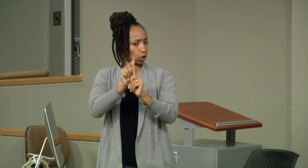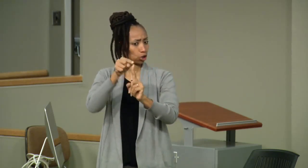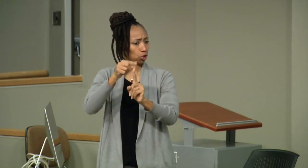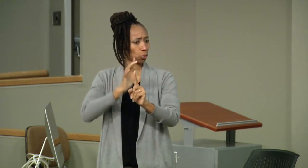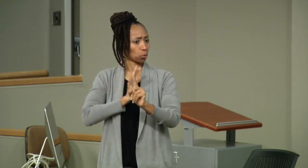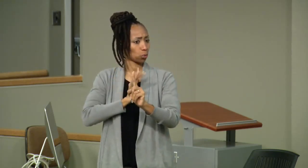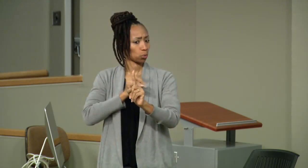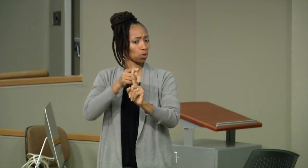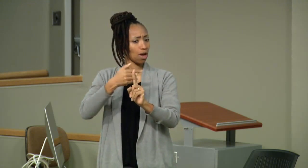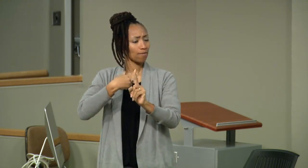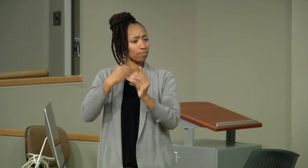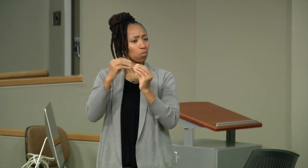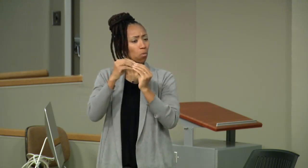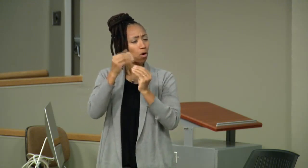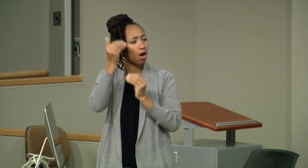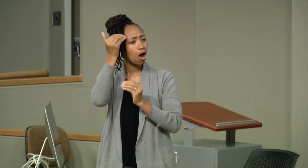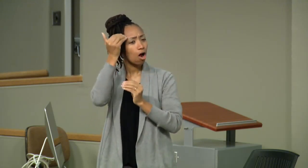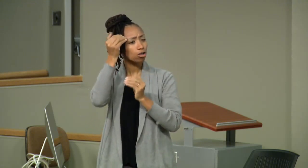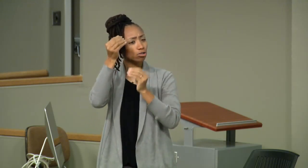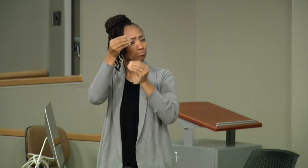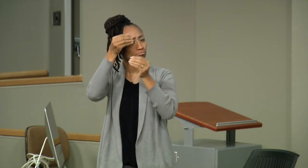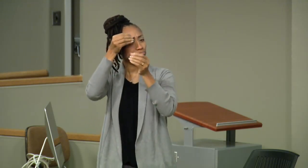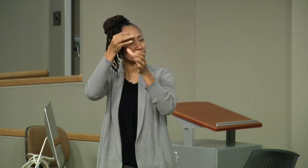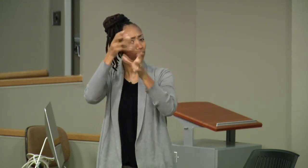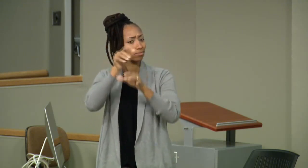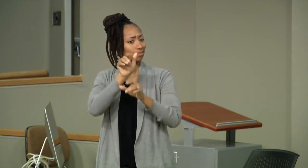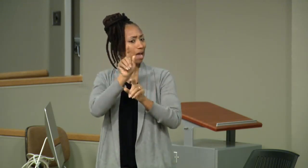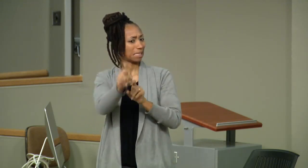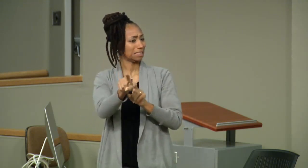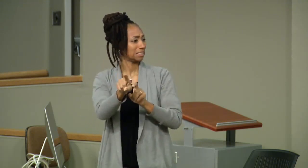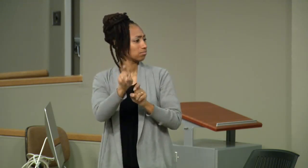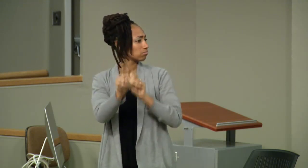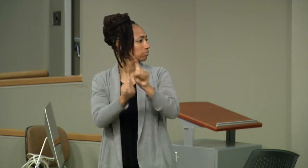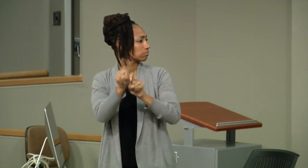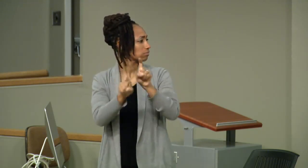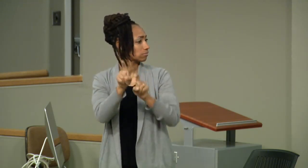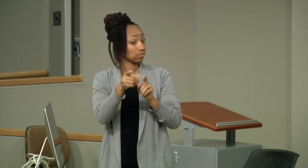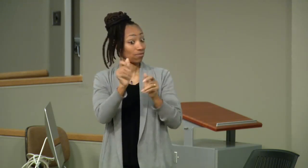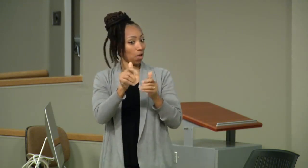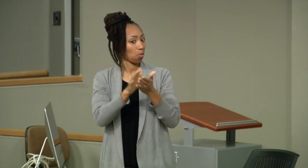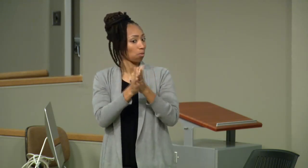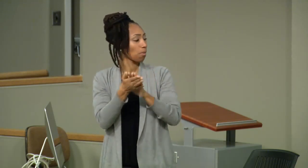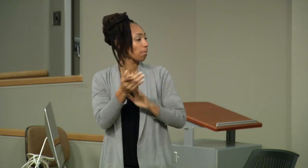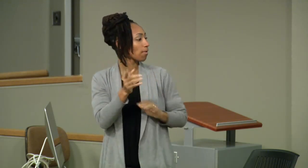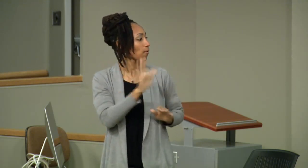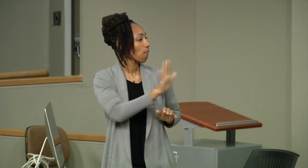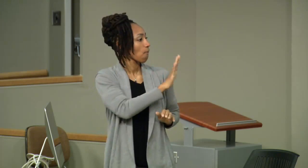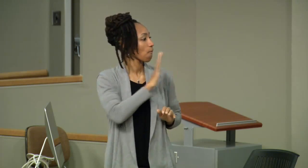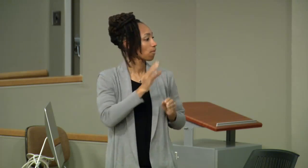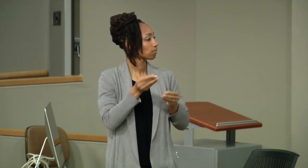talked about this idea of mentors typically having more knowledge and being able to ask them questions